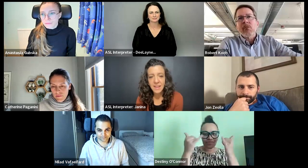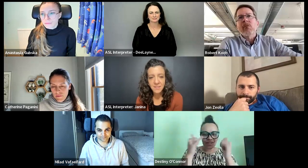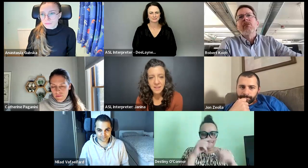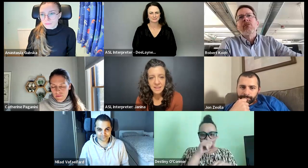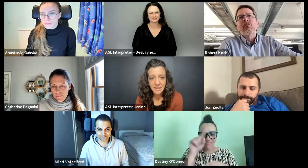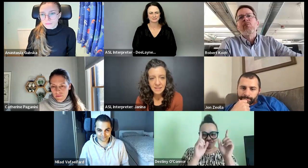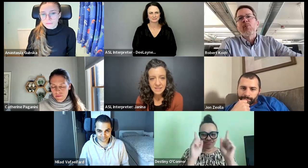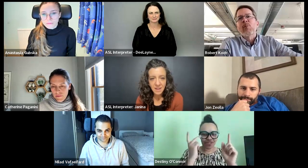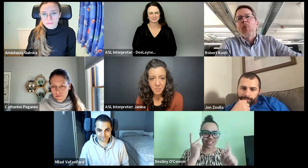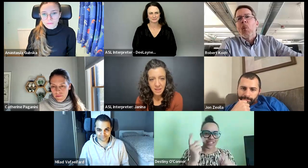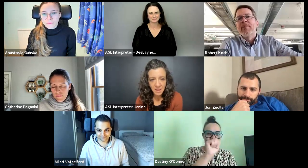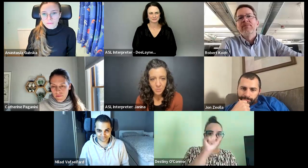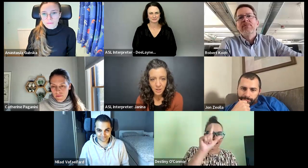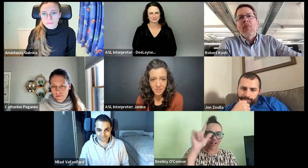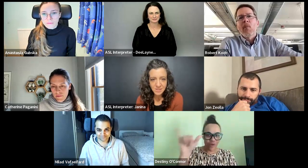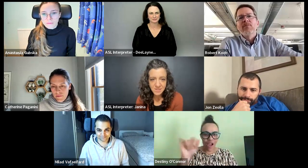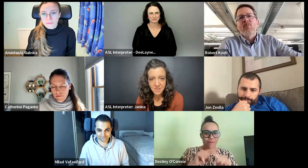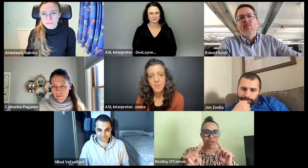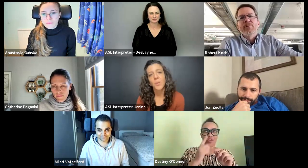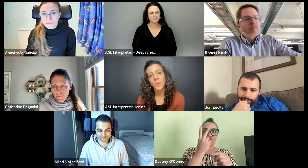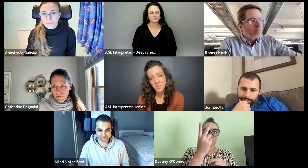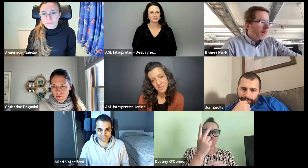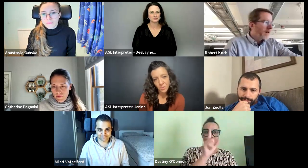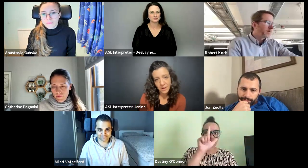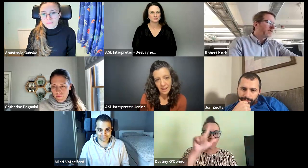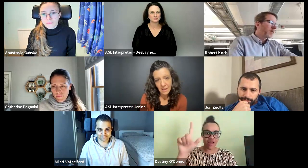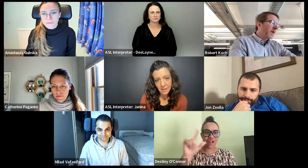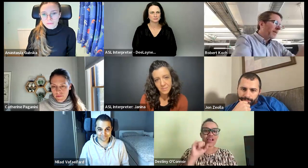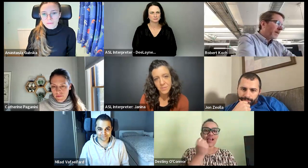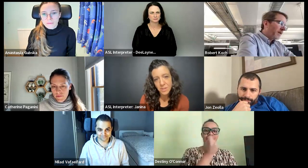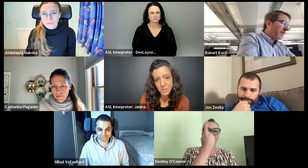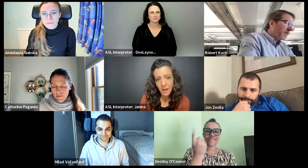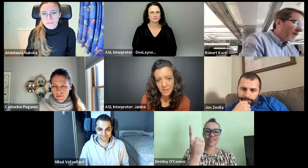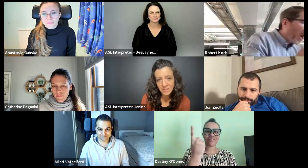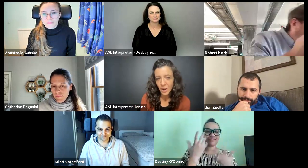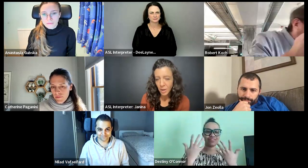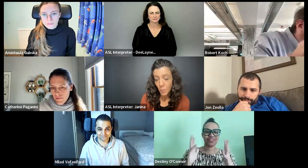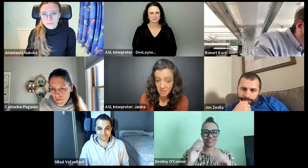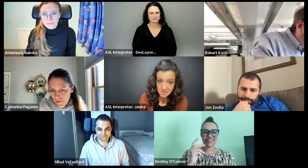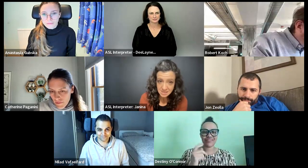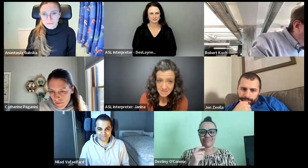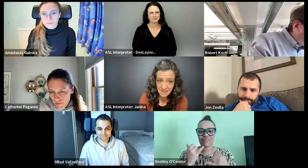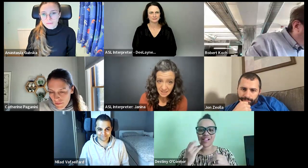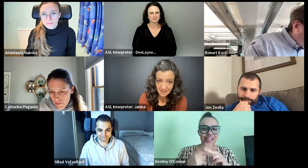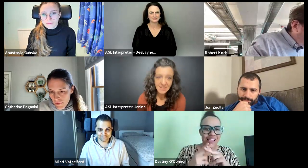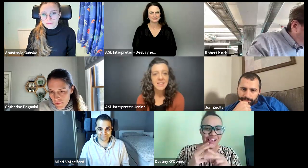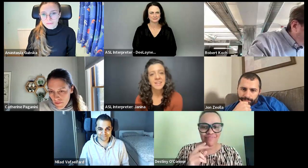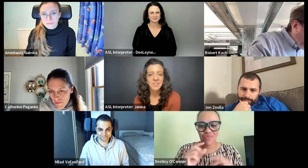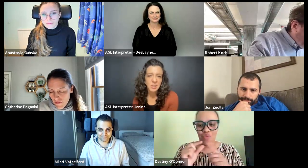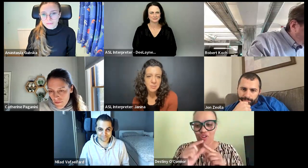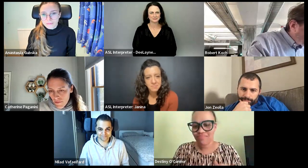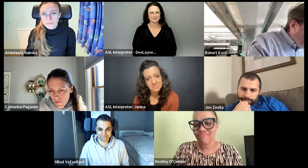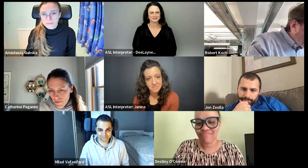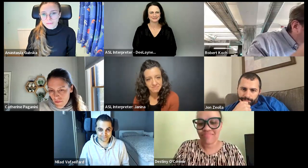So, the 11 is kind of a play on words. When you see the word ally, the two L's are ones instead.